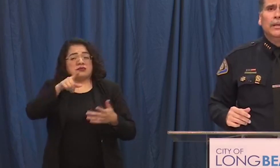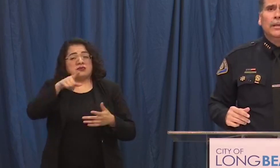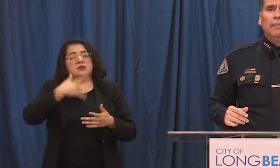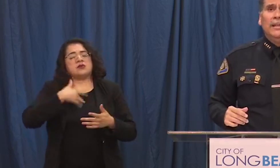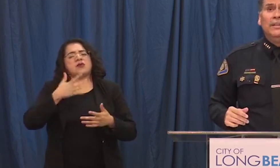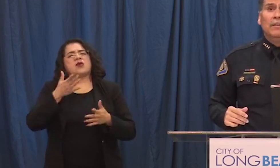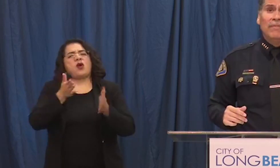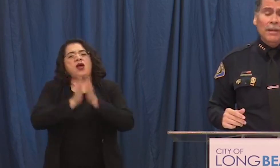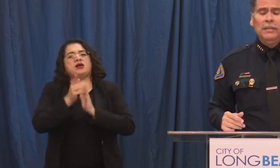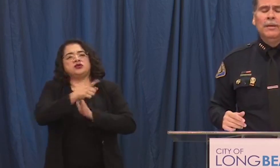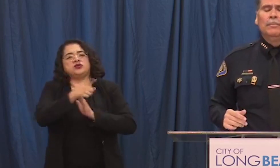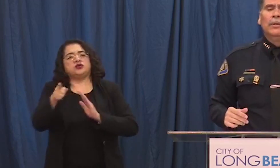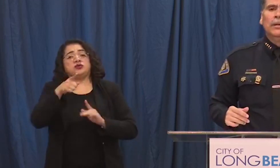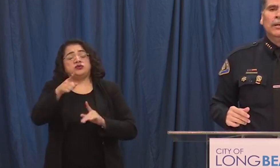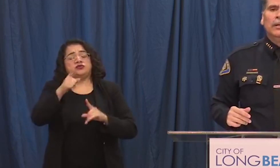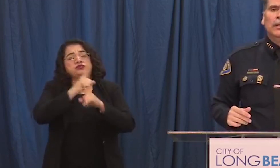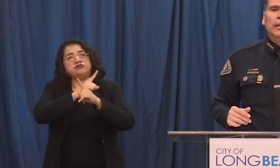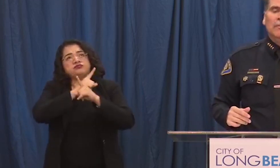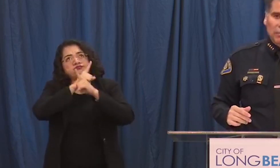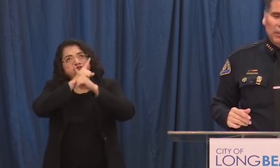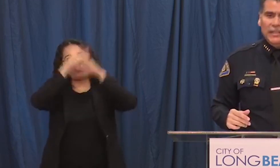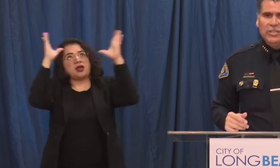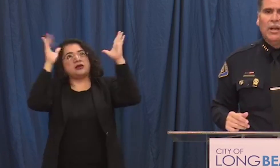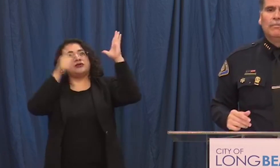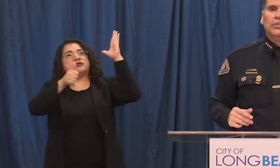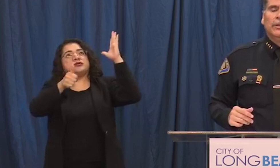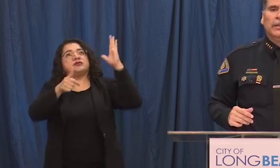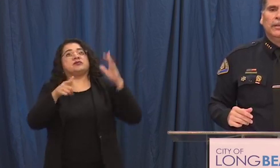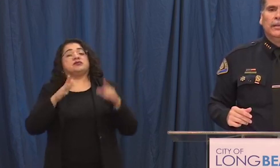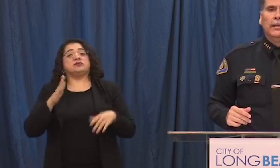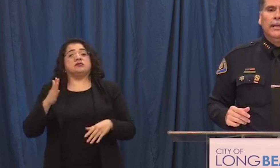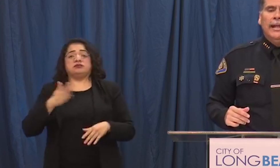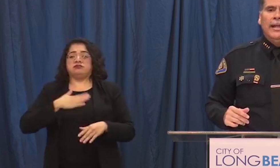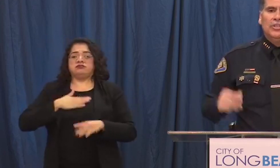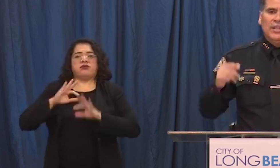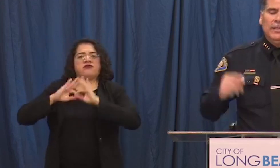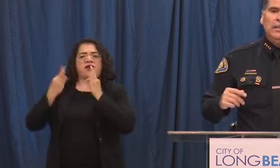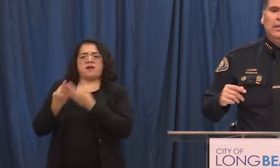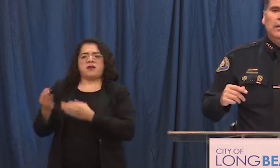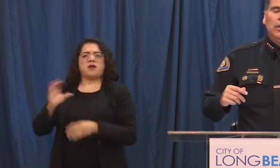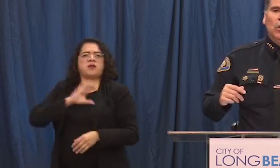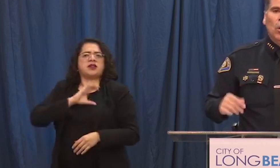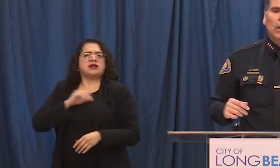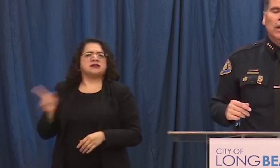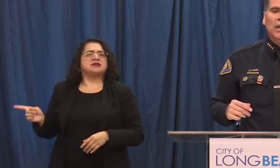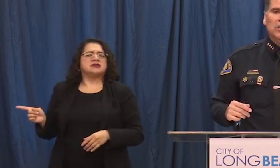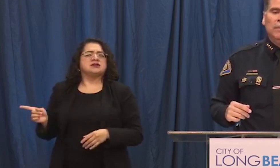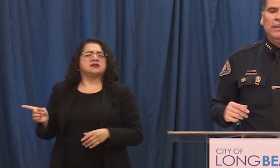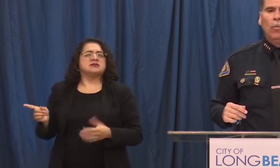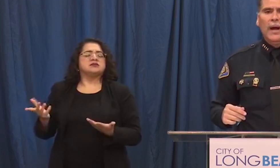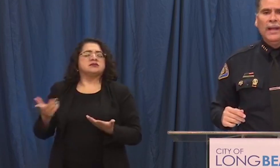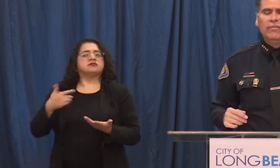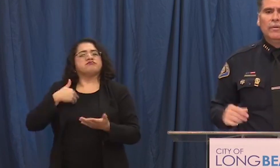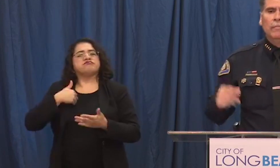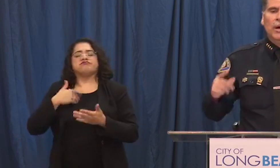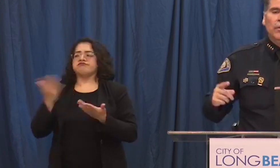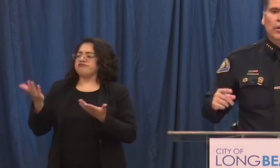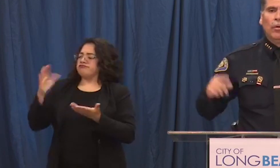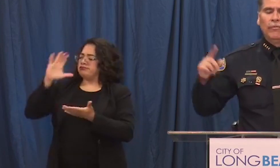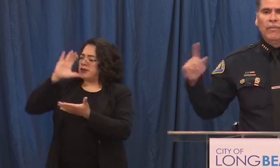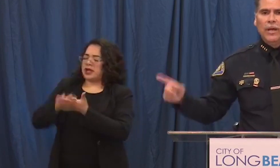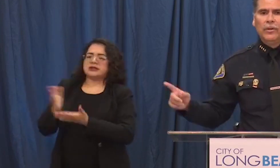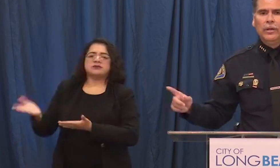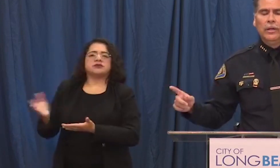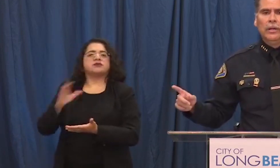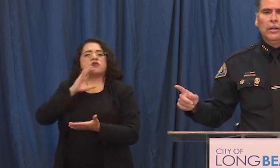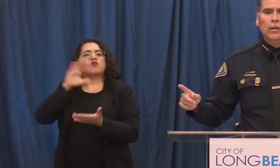being the family member of a police officer and sending your husband wife mother